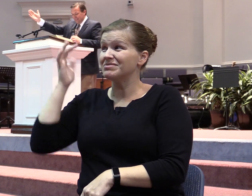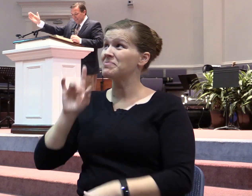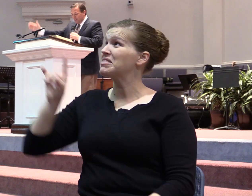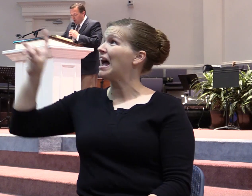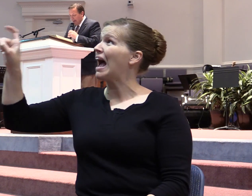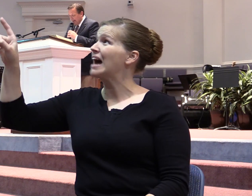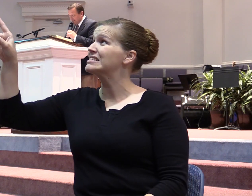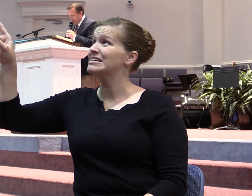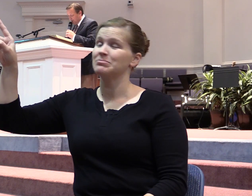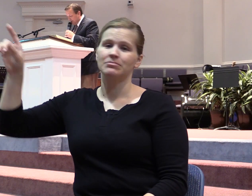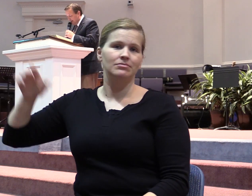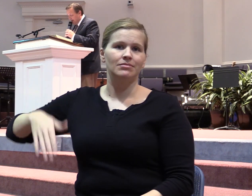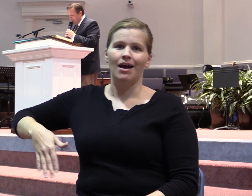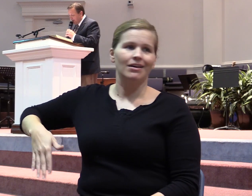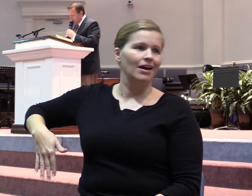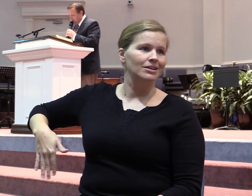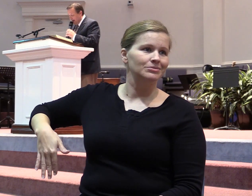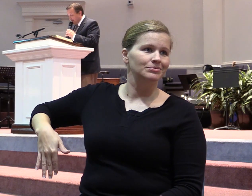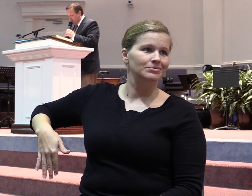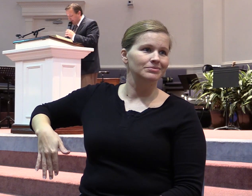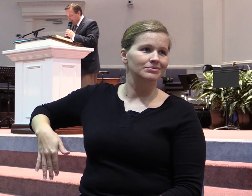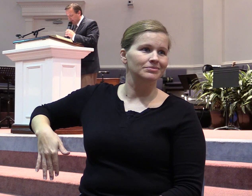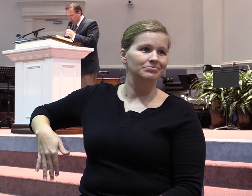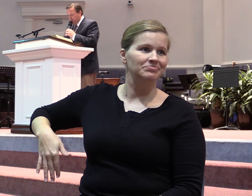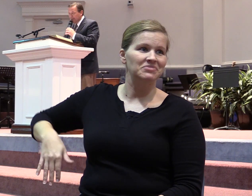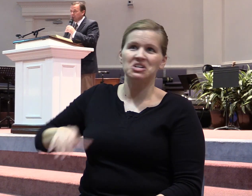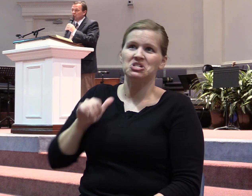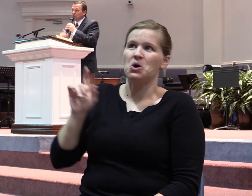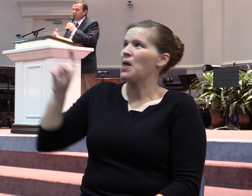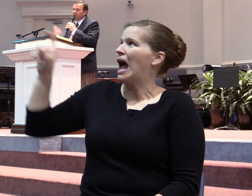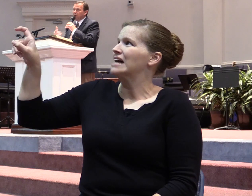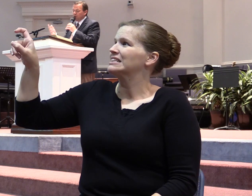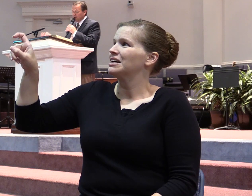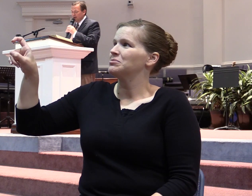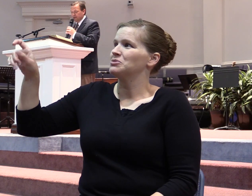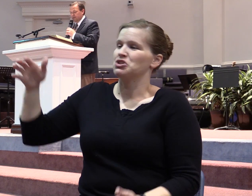You ask and receive not because you ask amiss that you may consume it upon your lust.